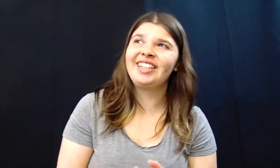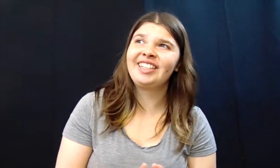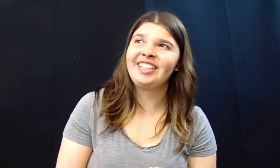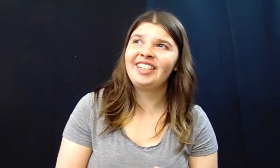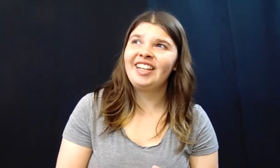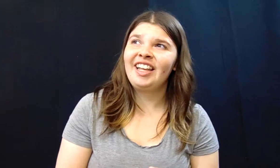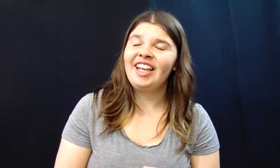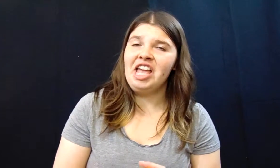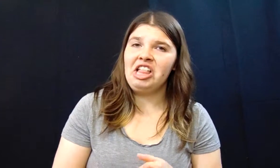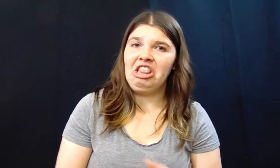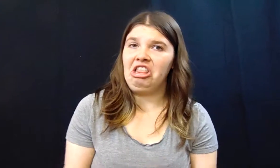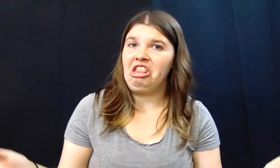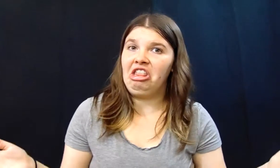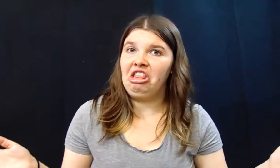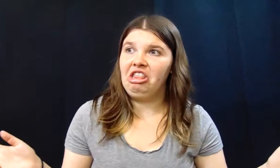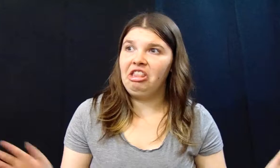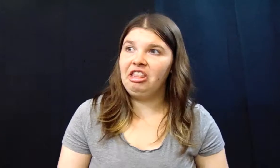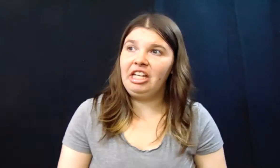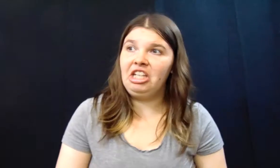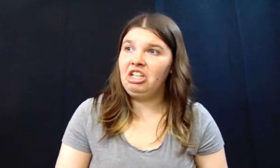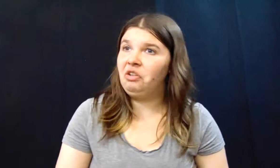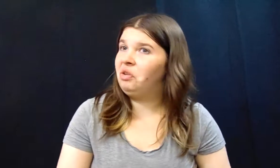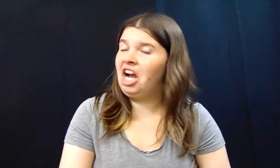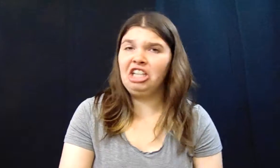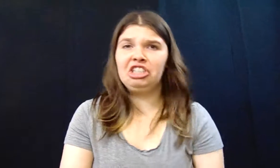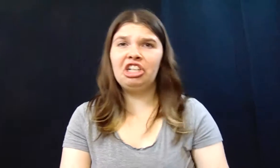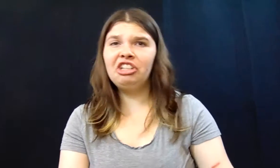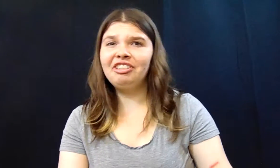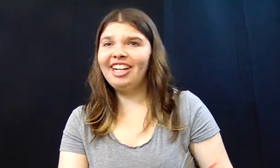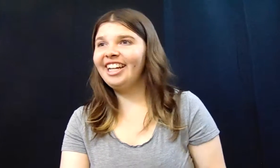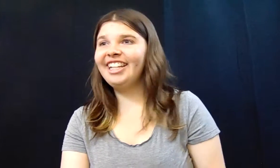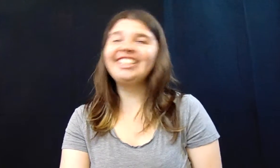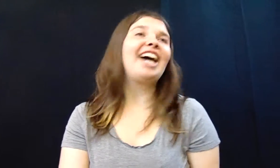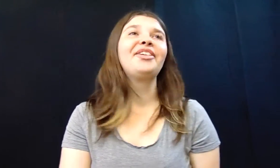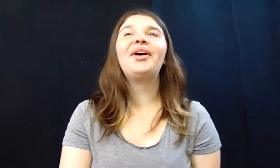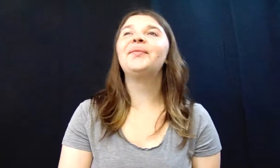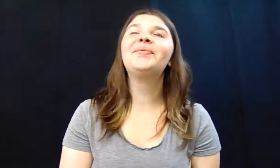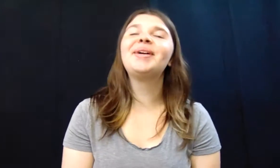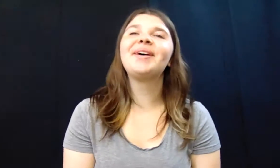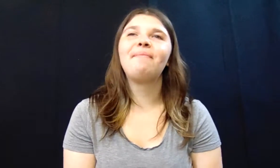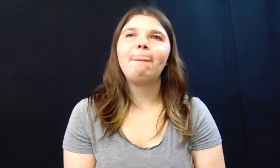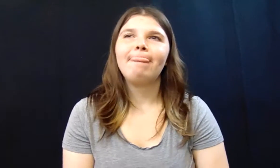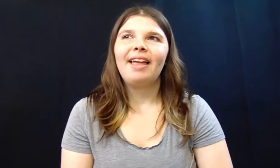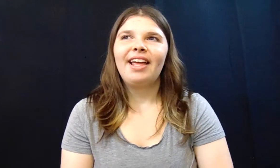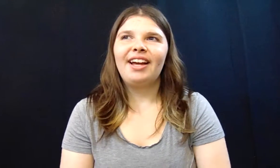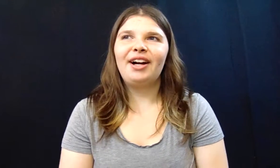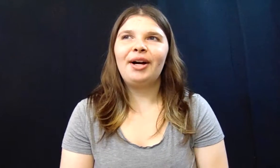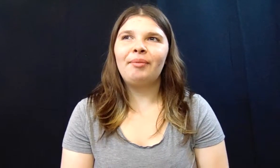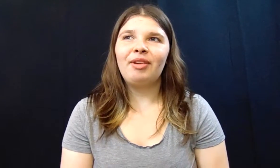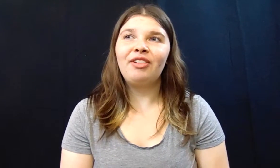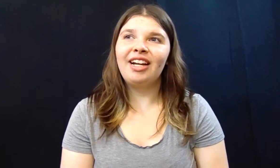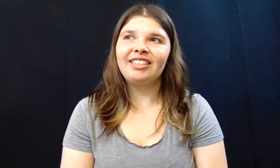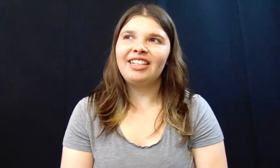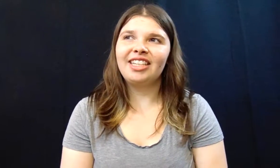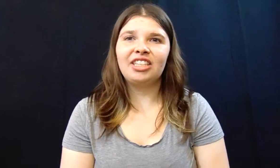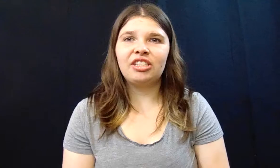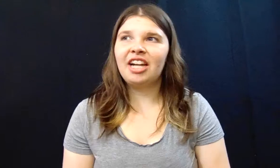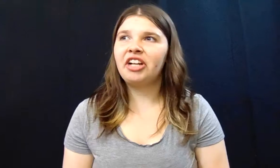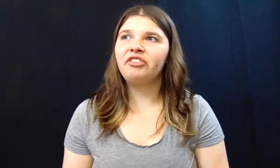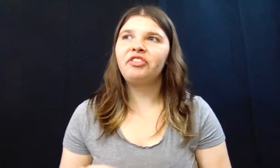letting you guys know I guess I don't know but um if you guys like this kind of